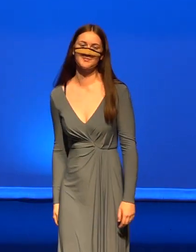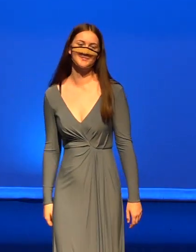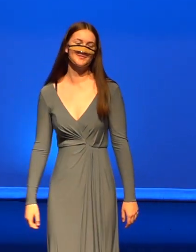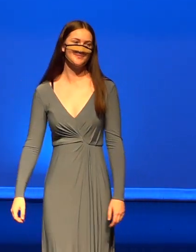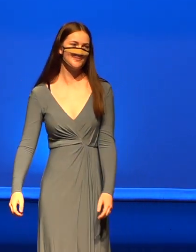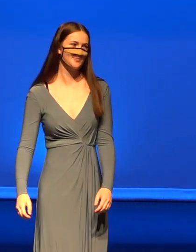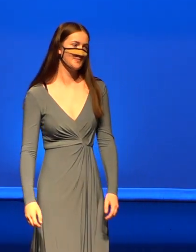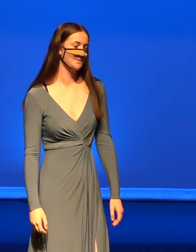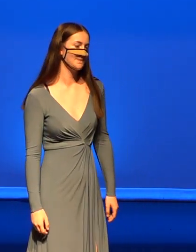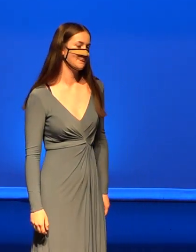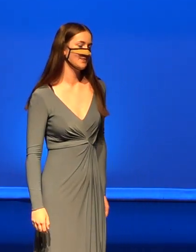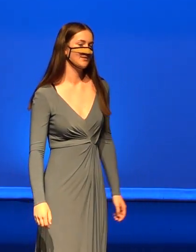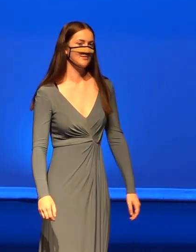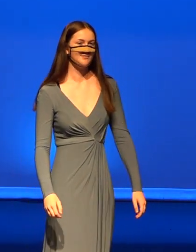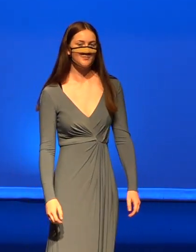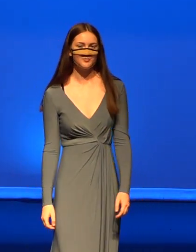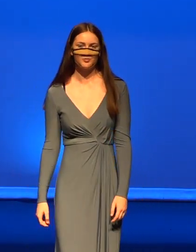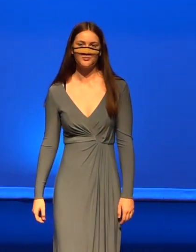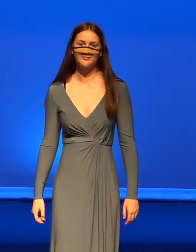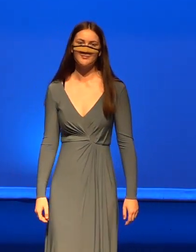Yeah, yeah, yeah, yeah.